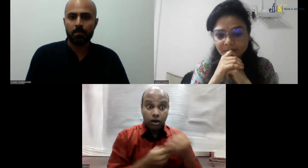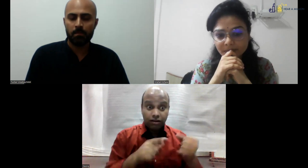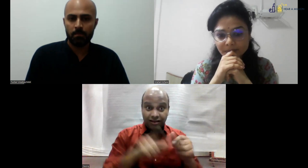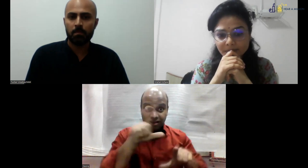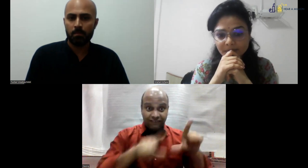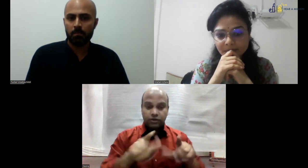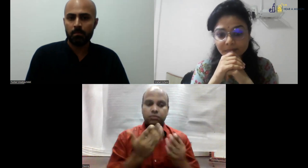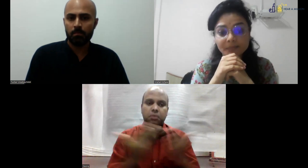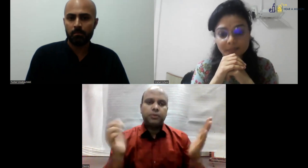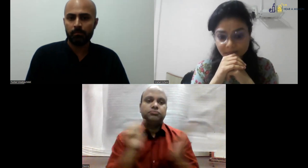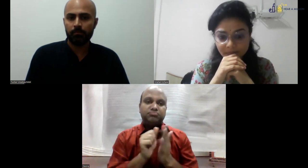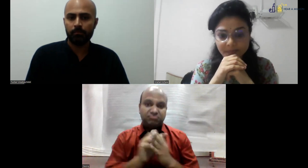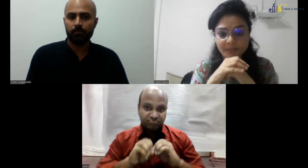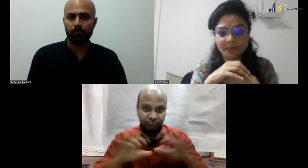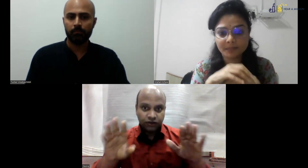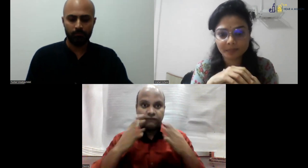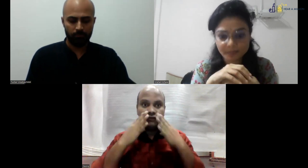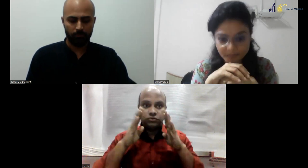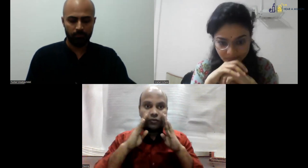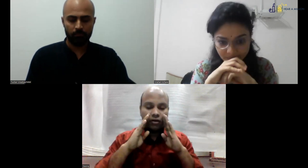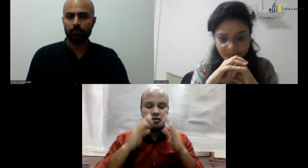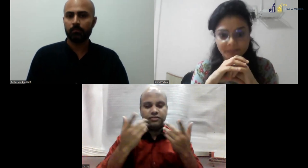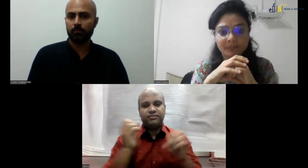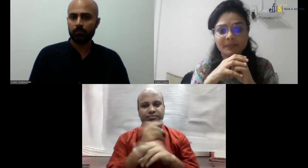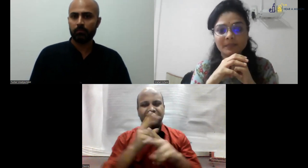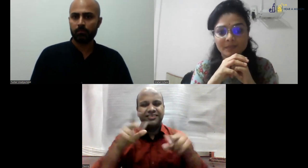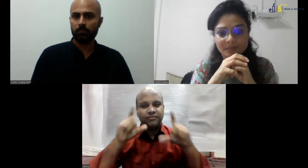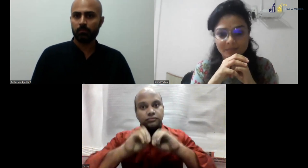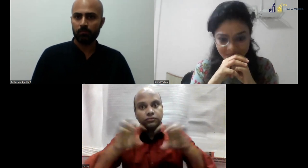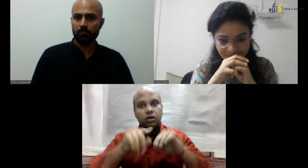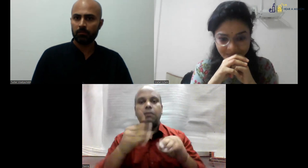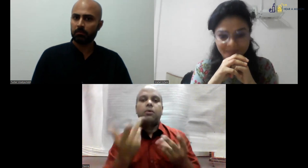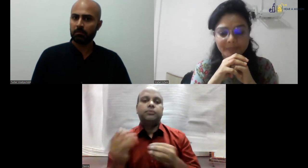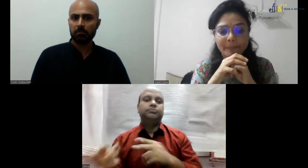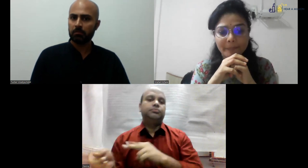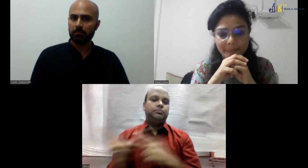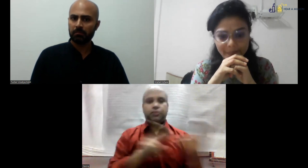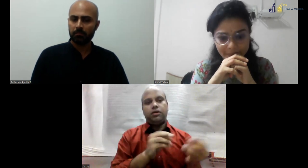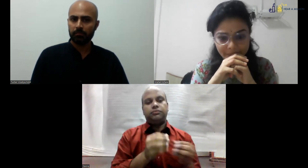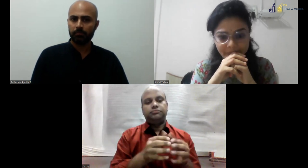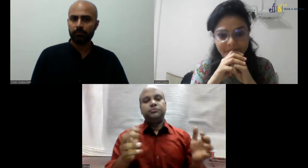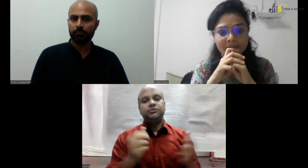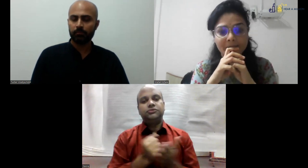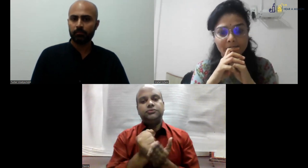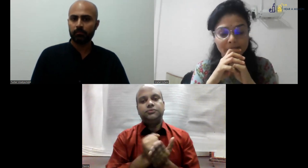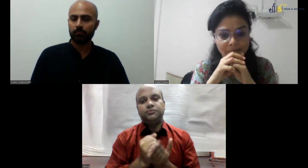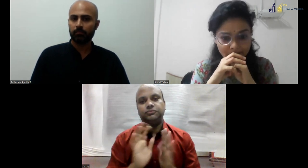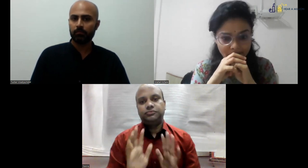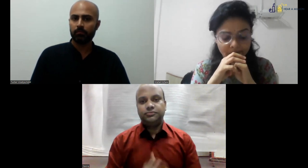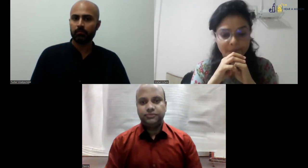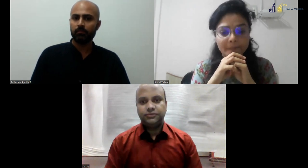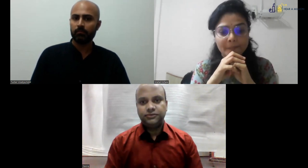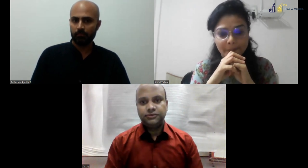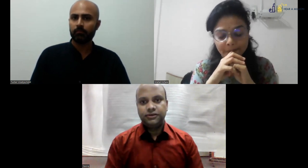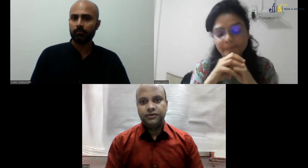providing is really bad. But if you have a school and it's bilingual, I will request more marketing,